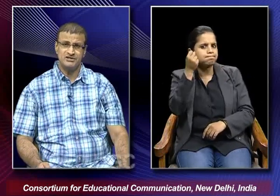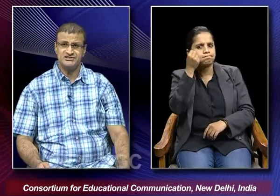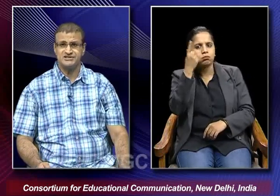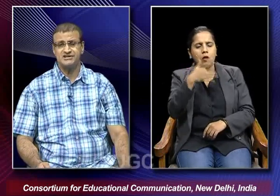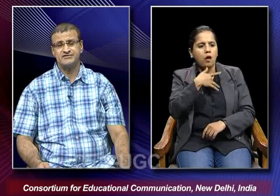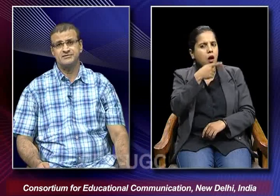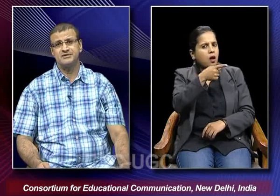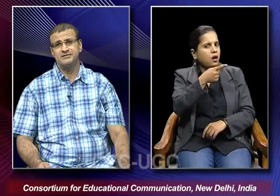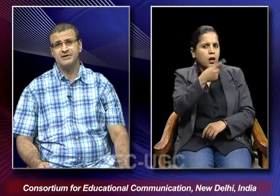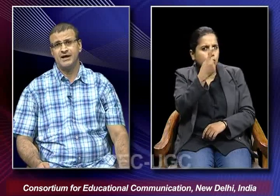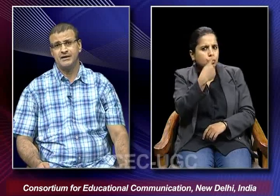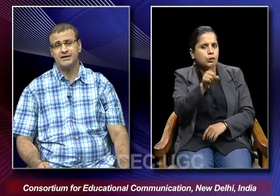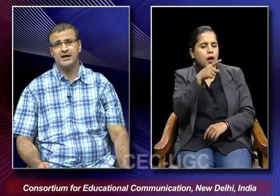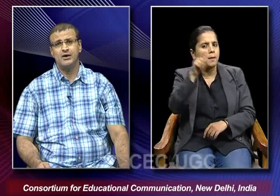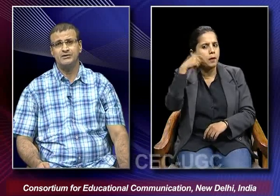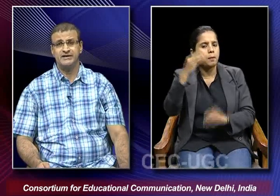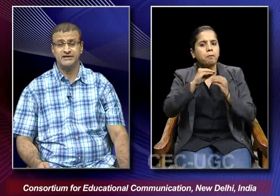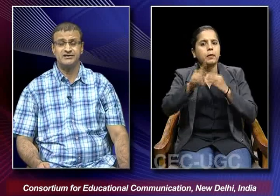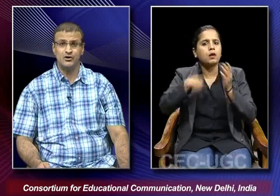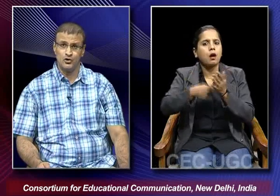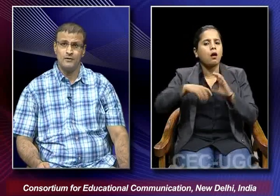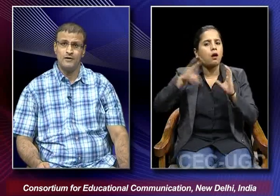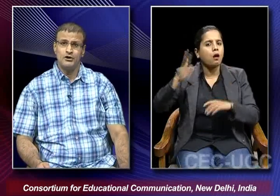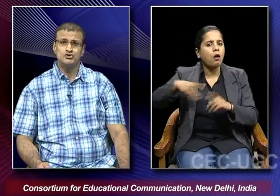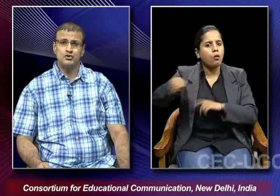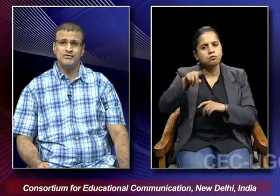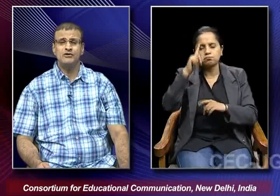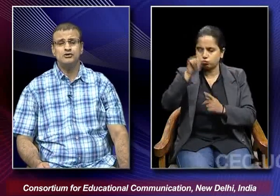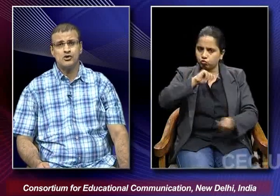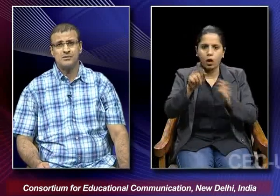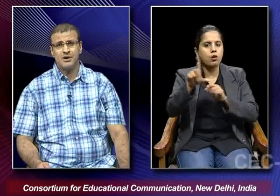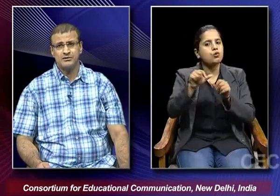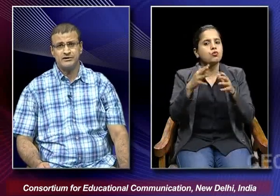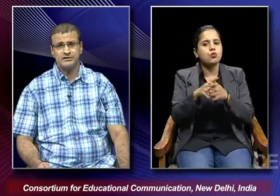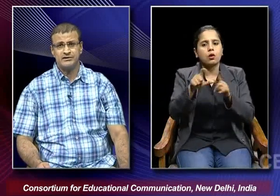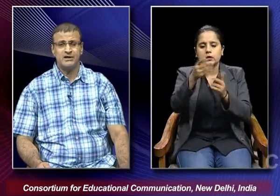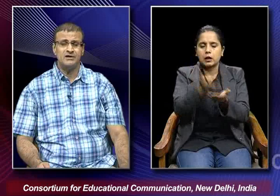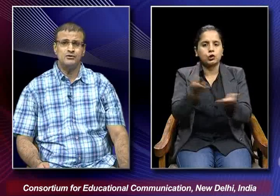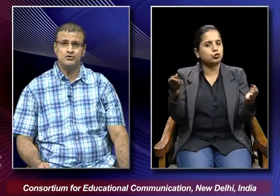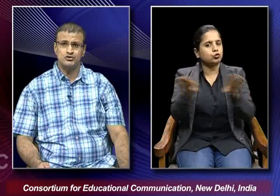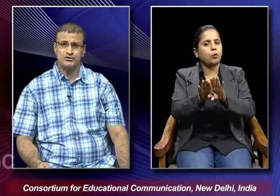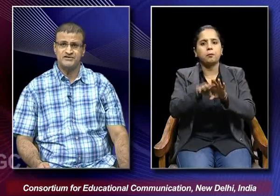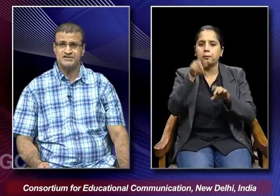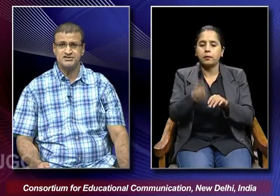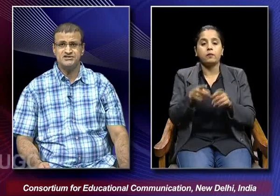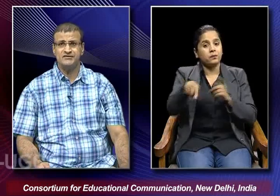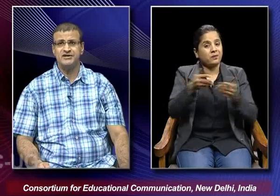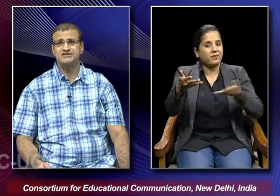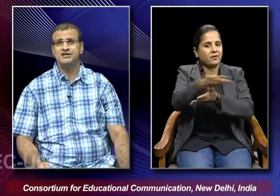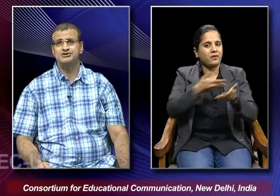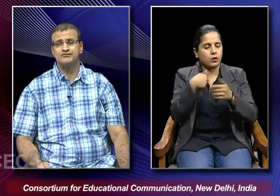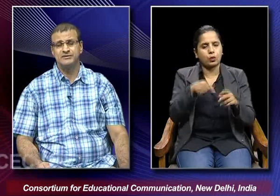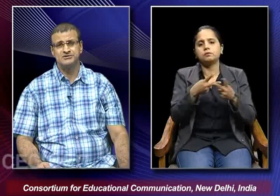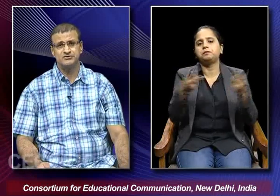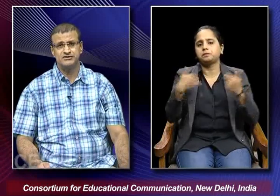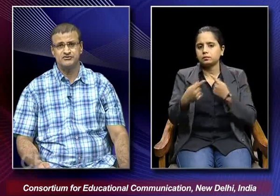from the legislative assembly in Bihar and how they enacted a law. So we will talk about it in our due course of discussion the various